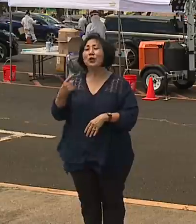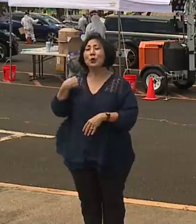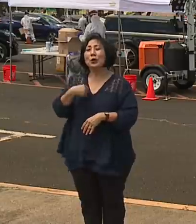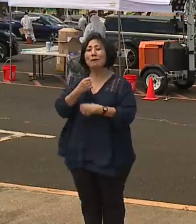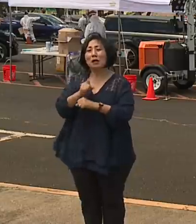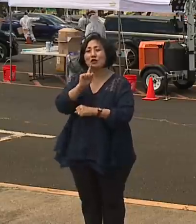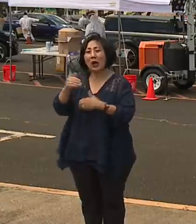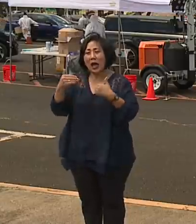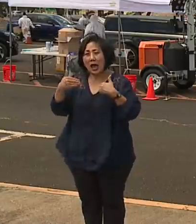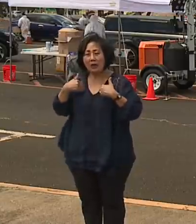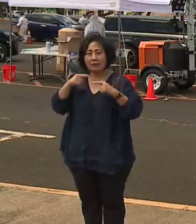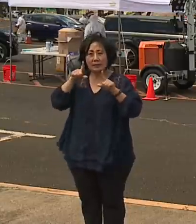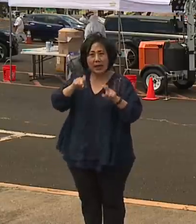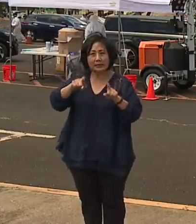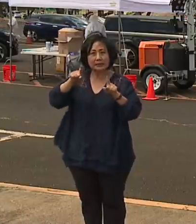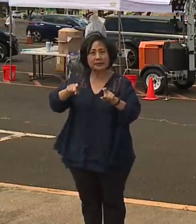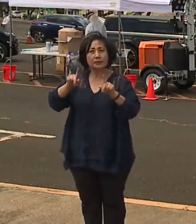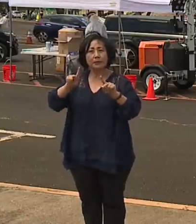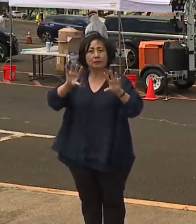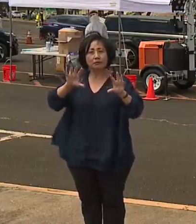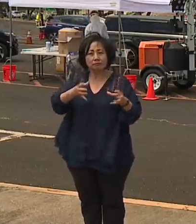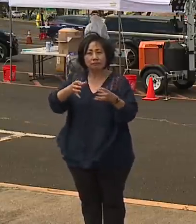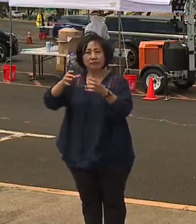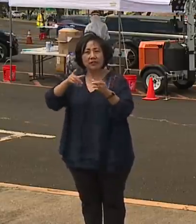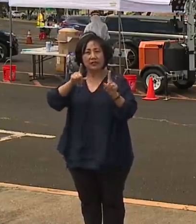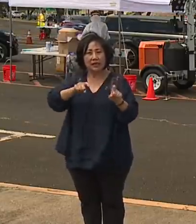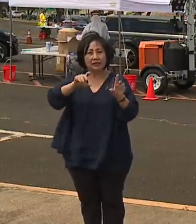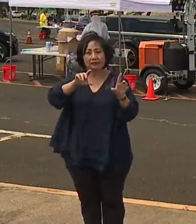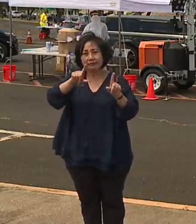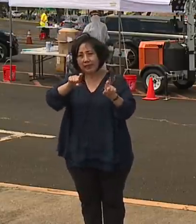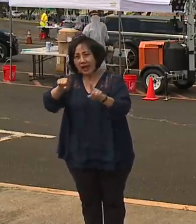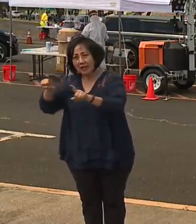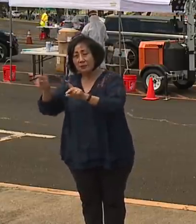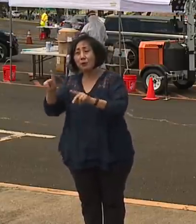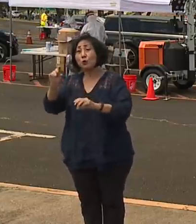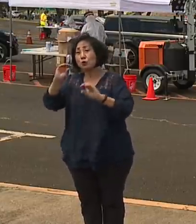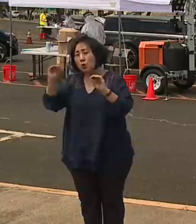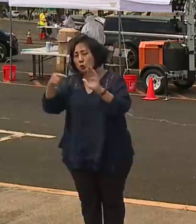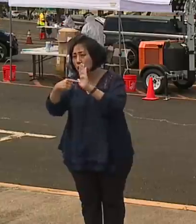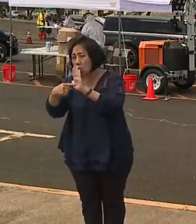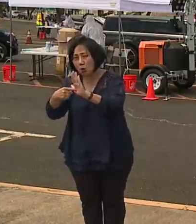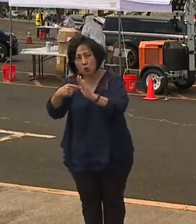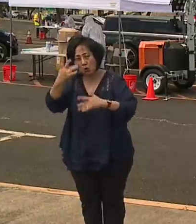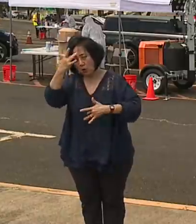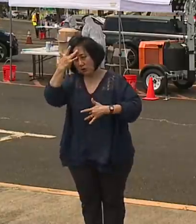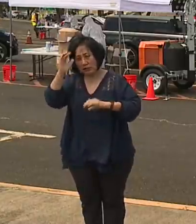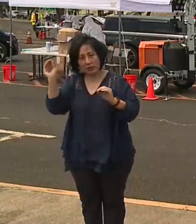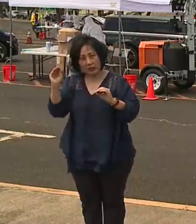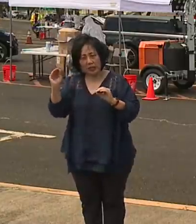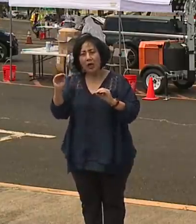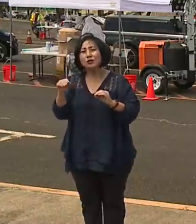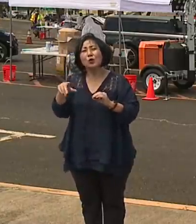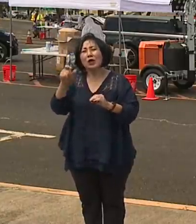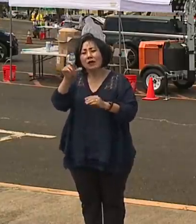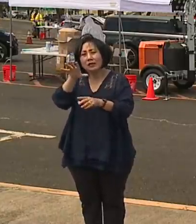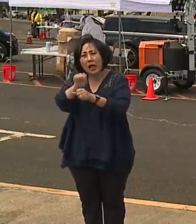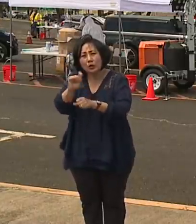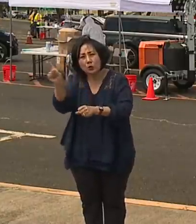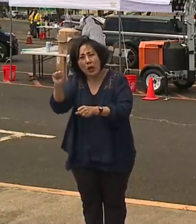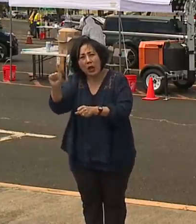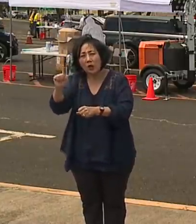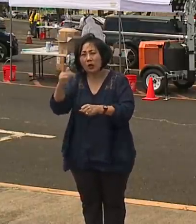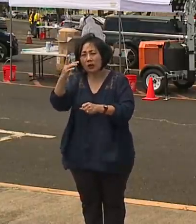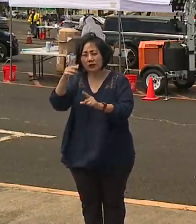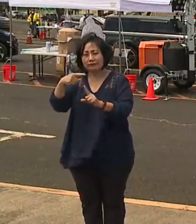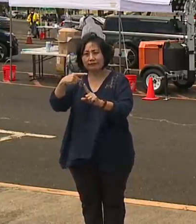we're testing an appropriate number of people without symptoms to understand what the disease is doing and where it's spreading. So again, diagnostic